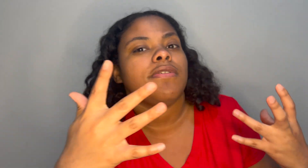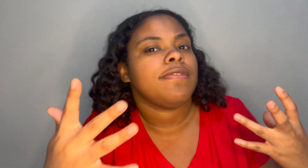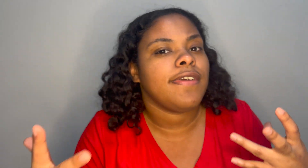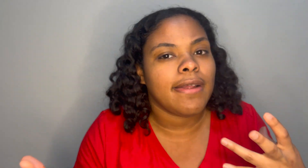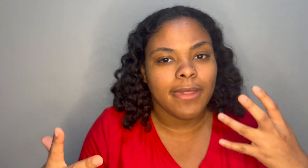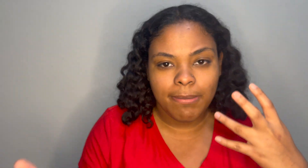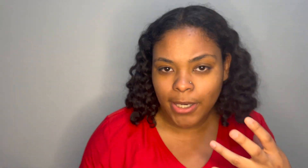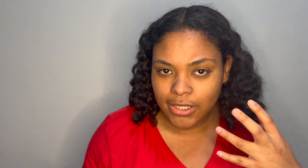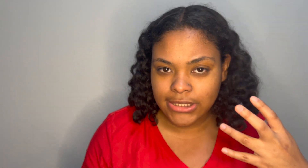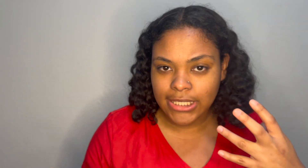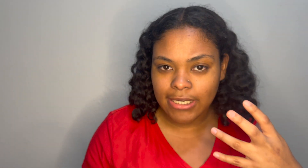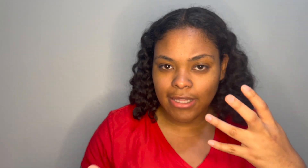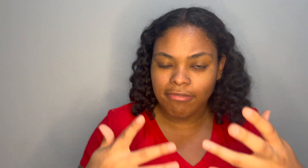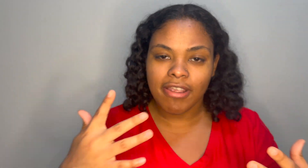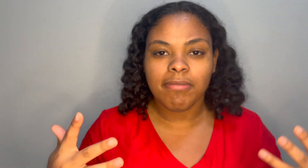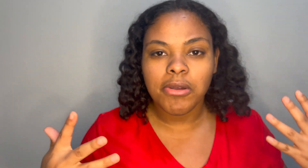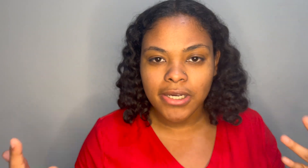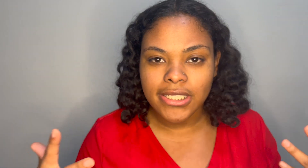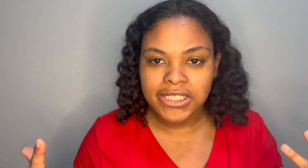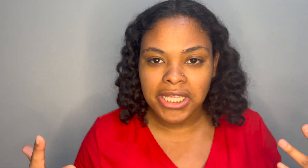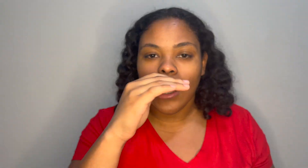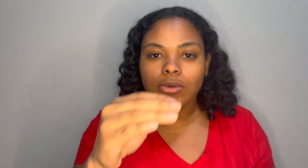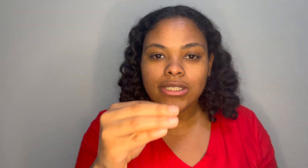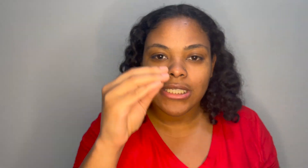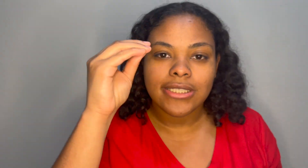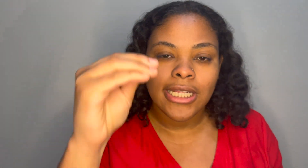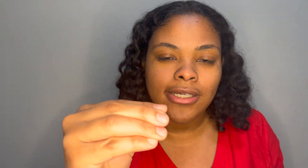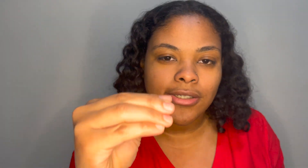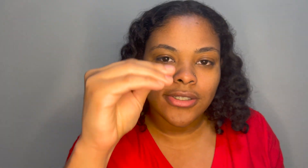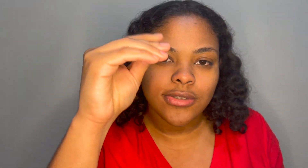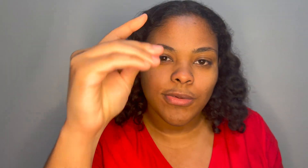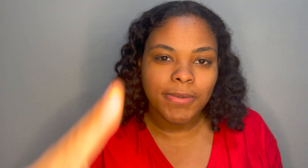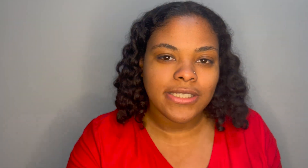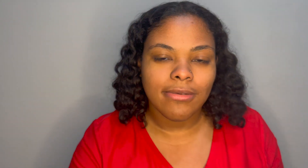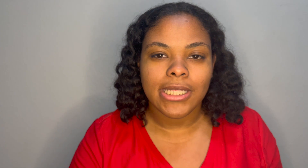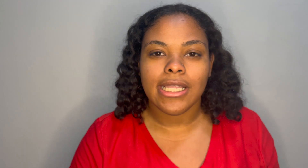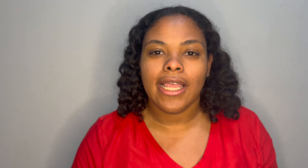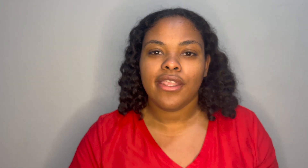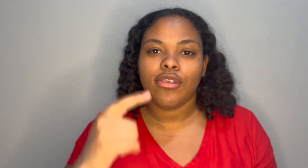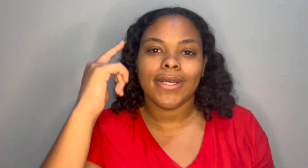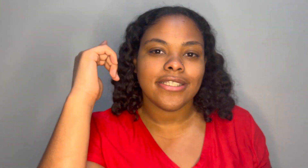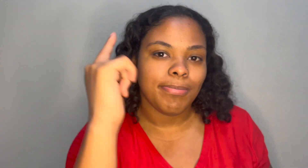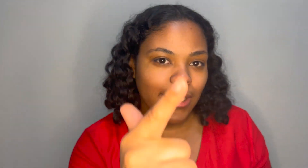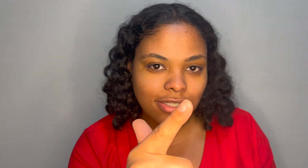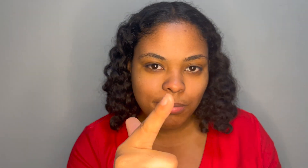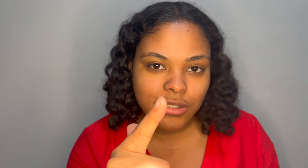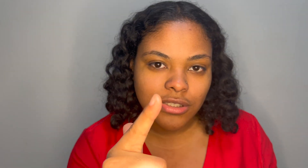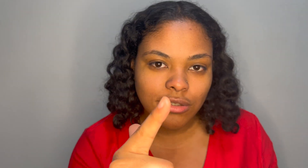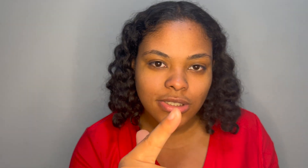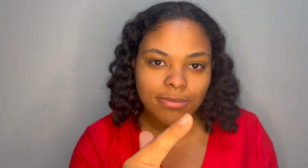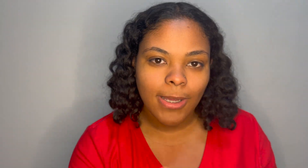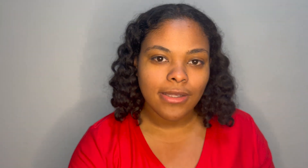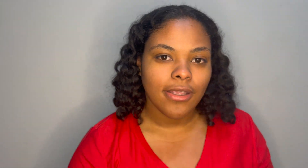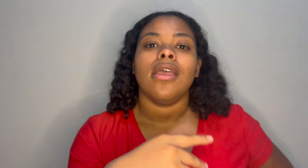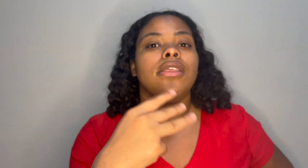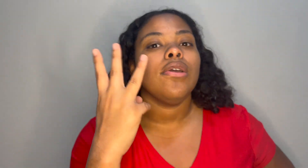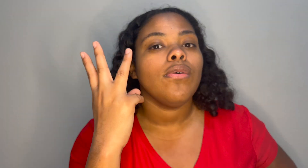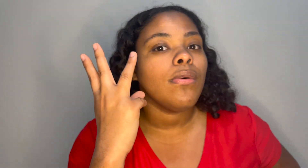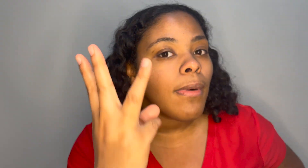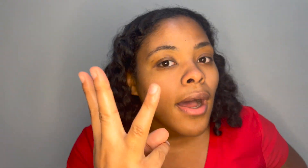family person like family oriented i would say standards would be something like you expect this person to respect you you want